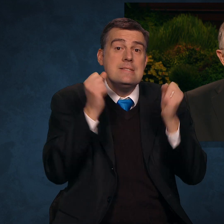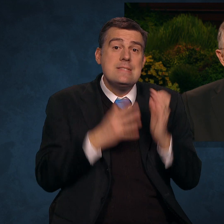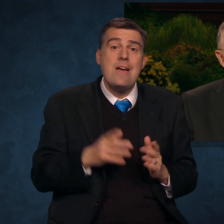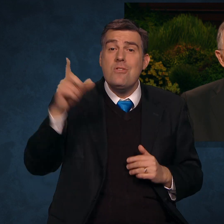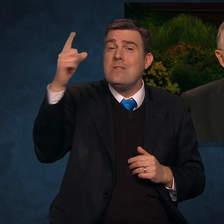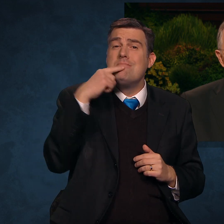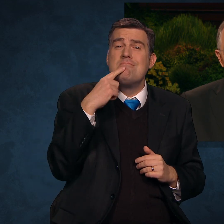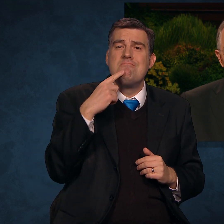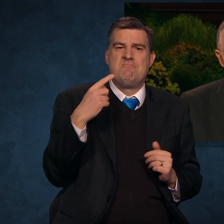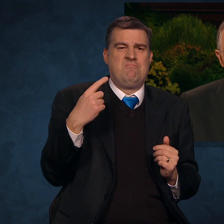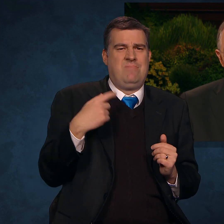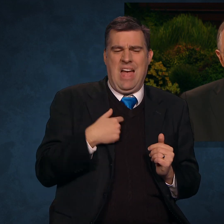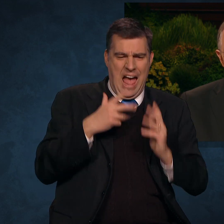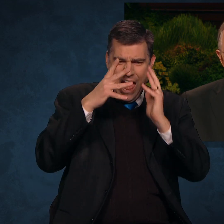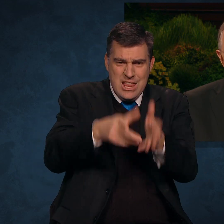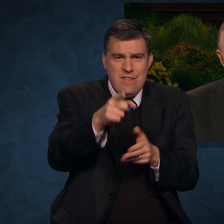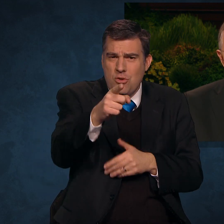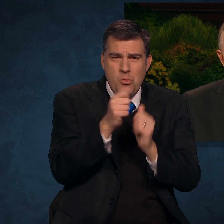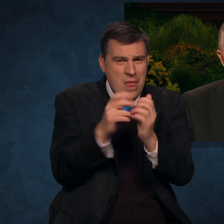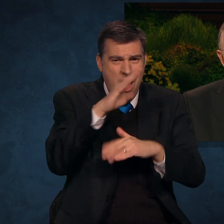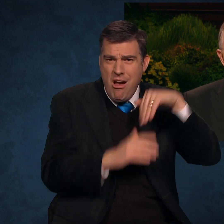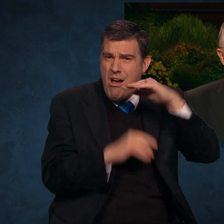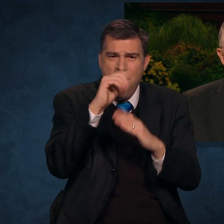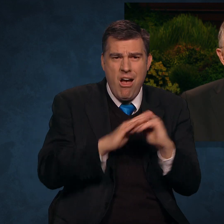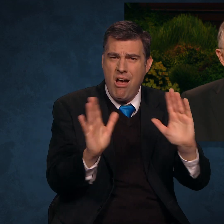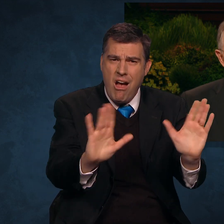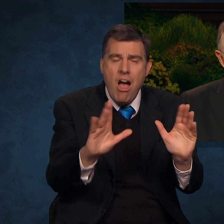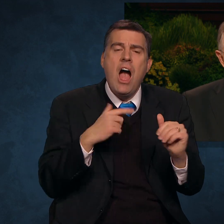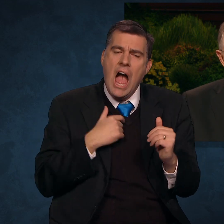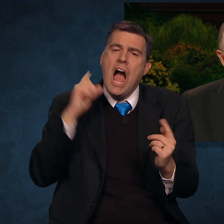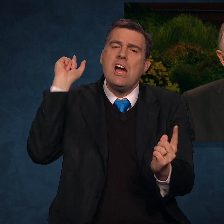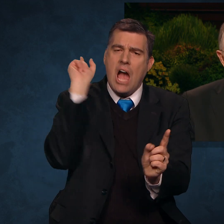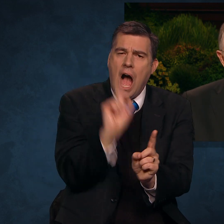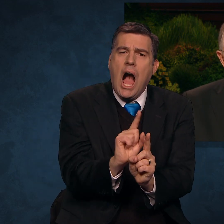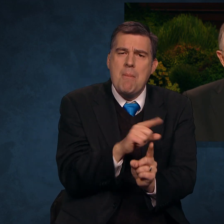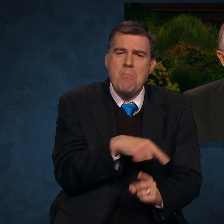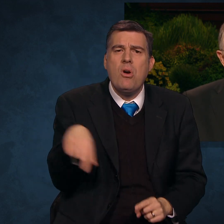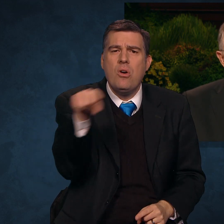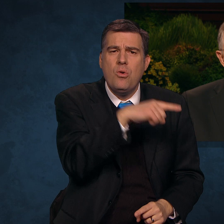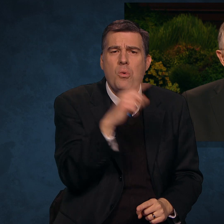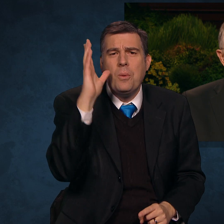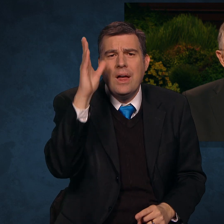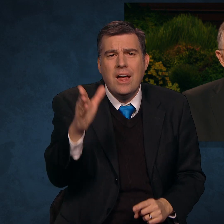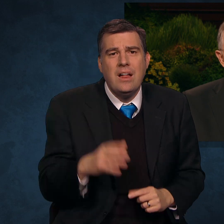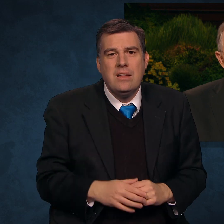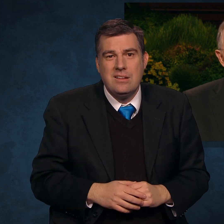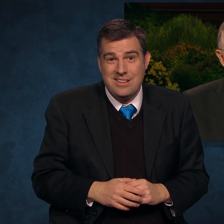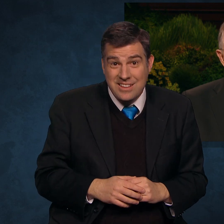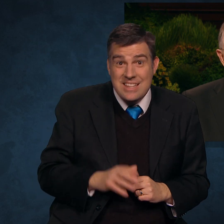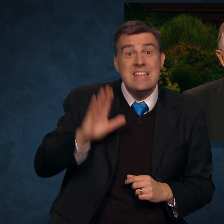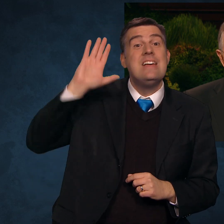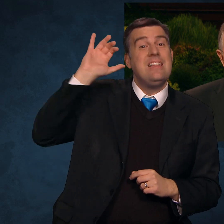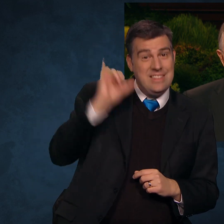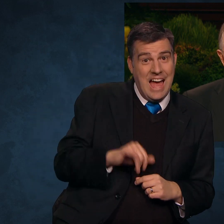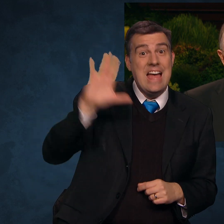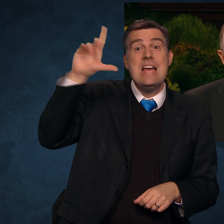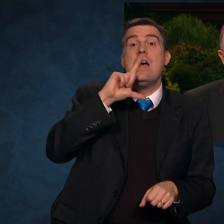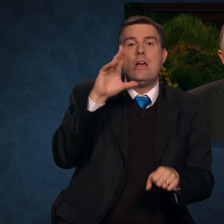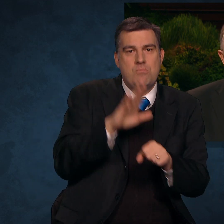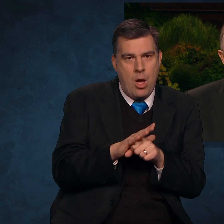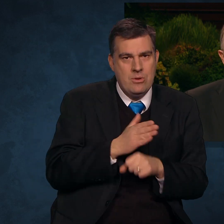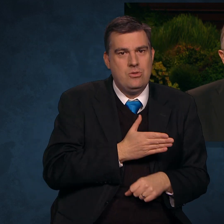I will not leave you comfortless. I will come to you. This is His promise to you.